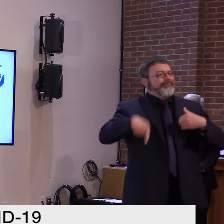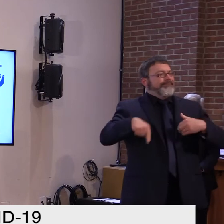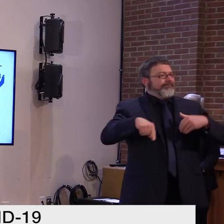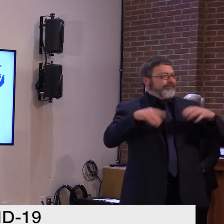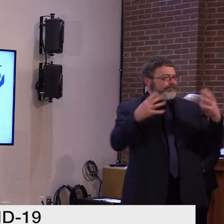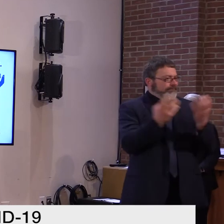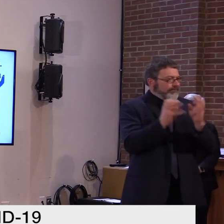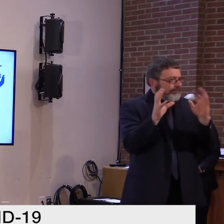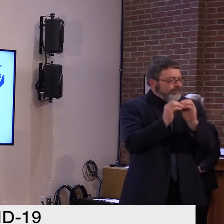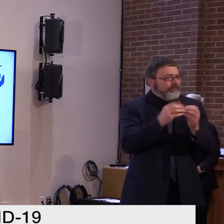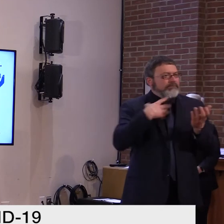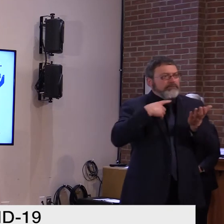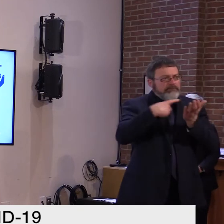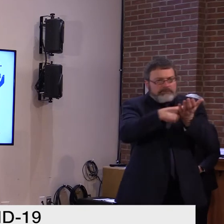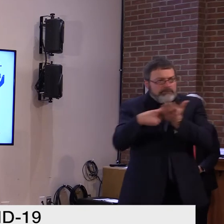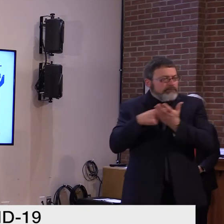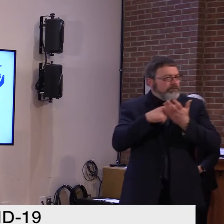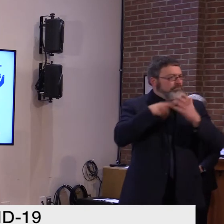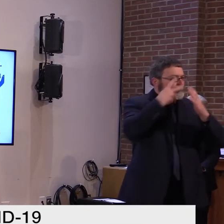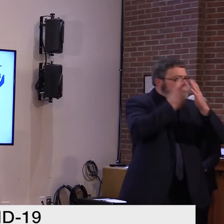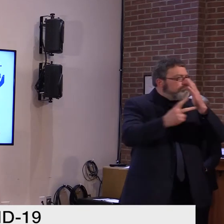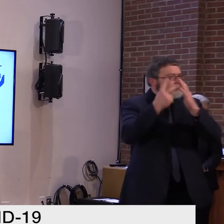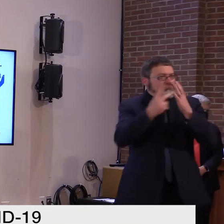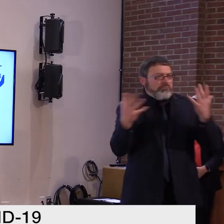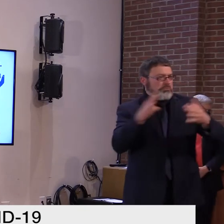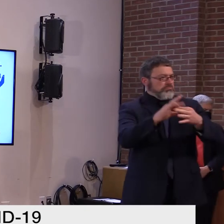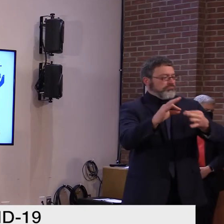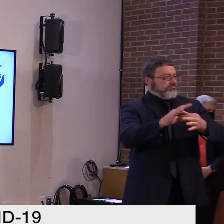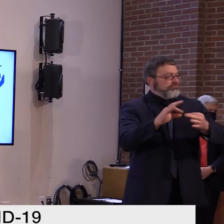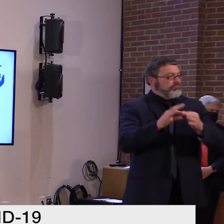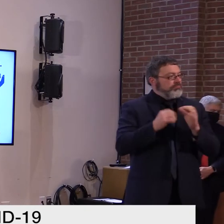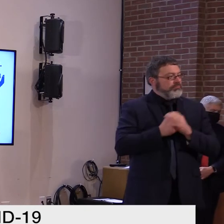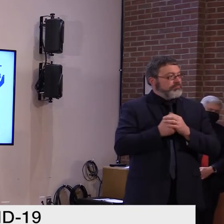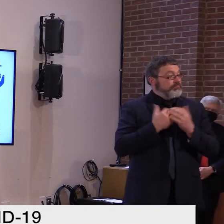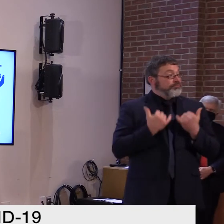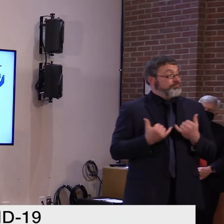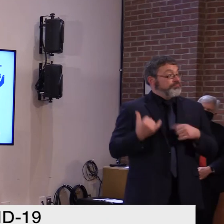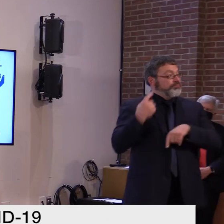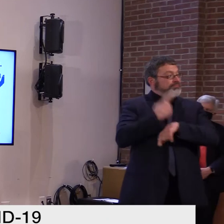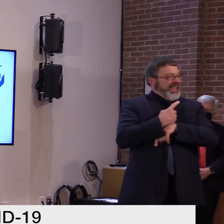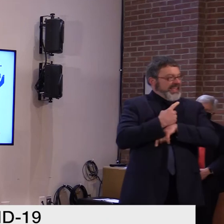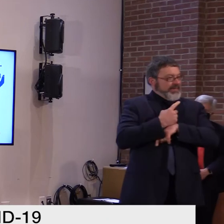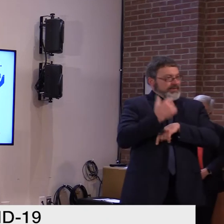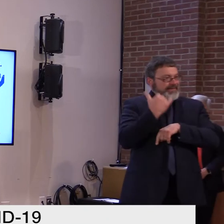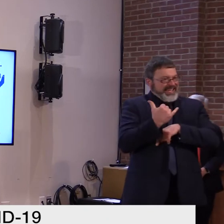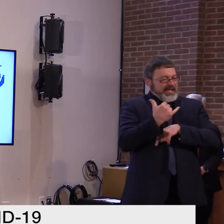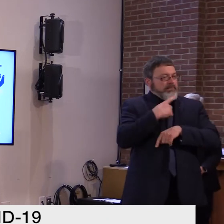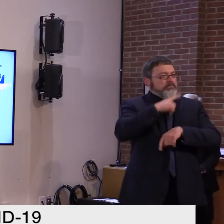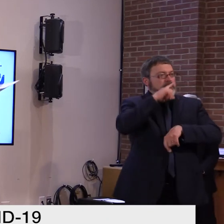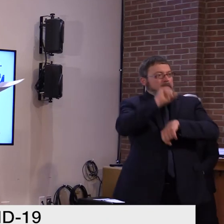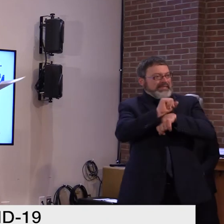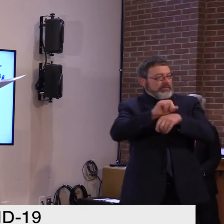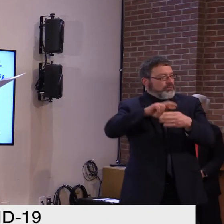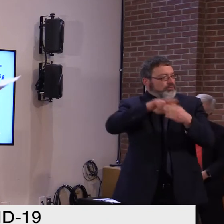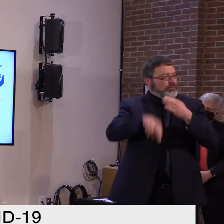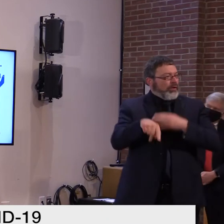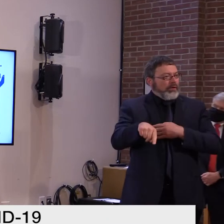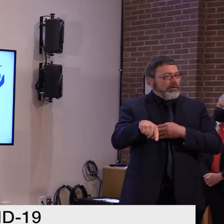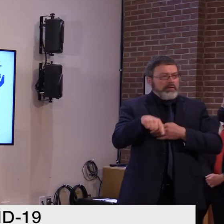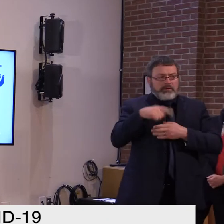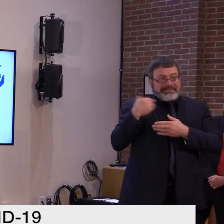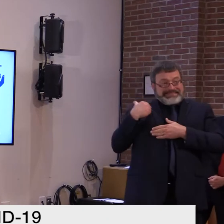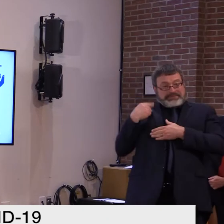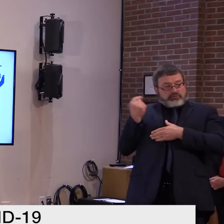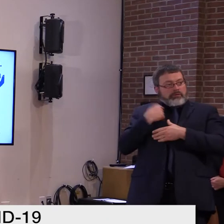-time data. And you can make your own projections because you'll notice that the slope of the curve has